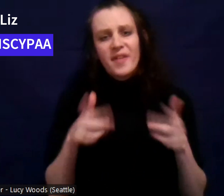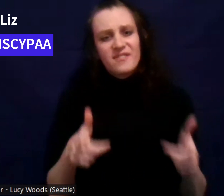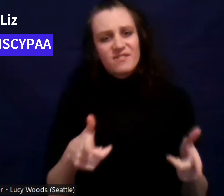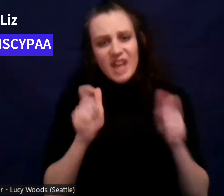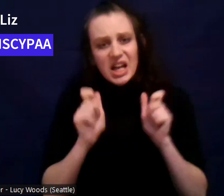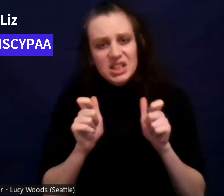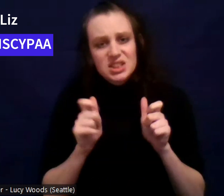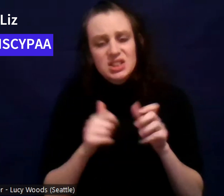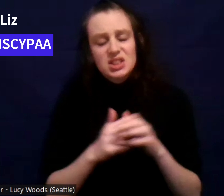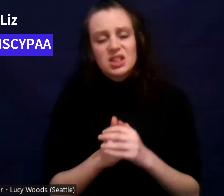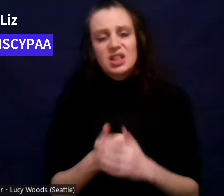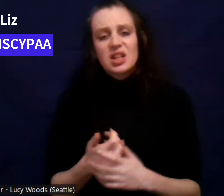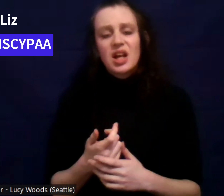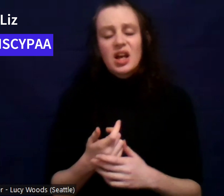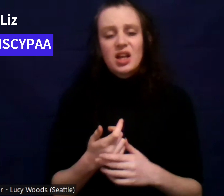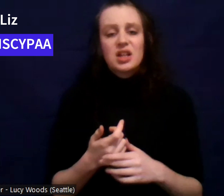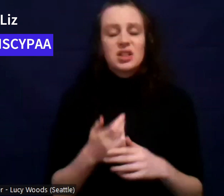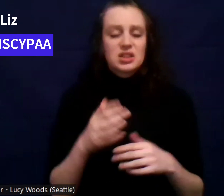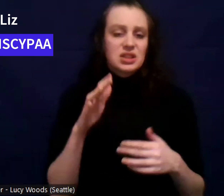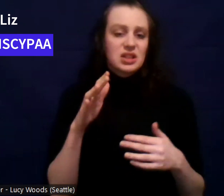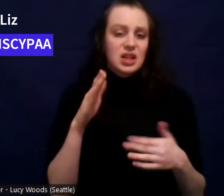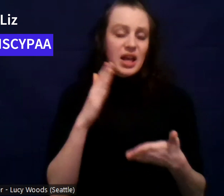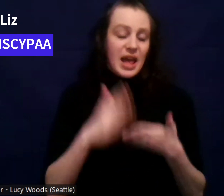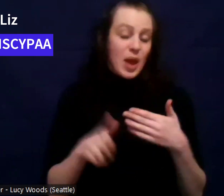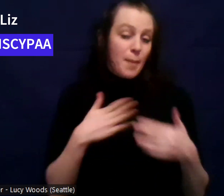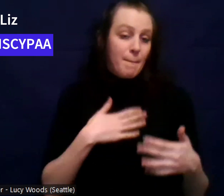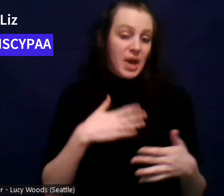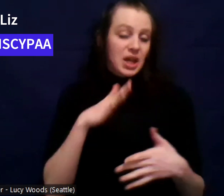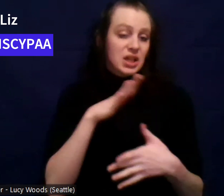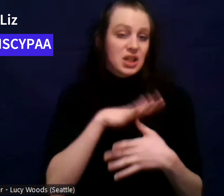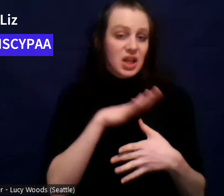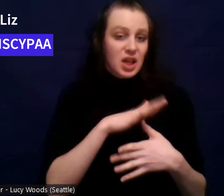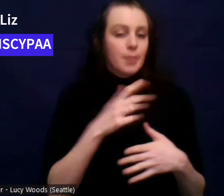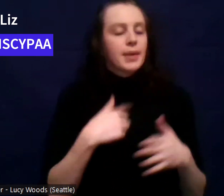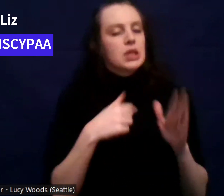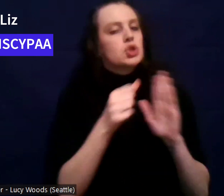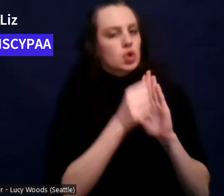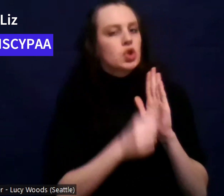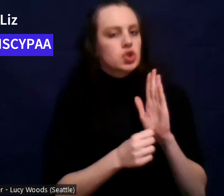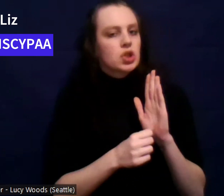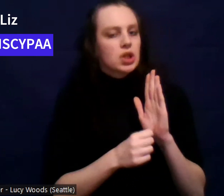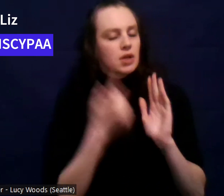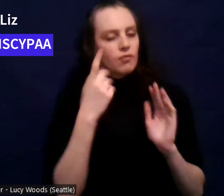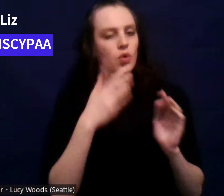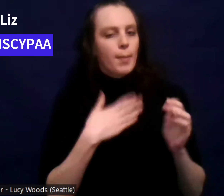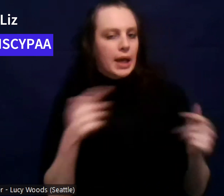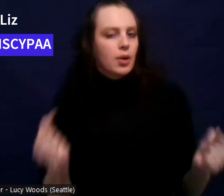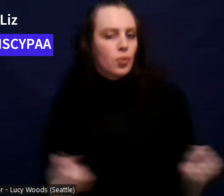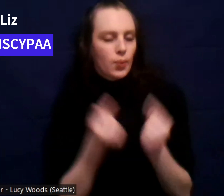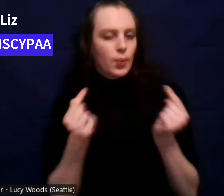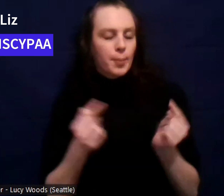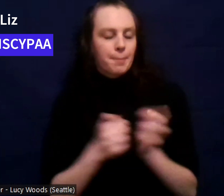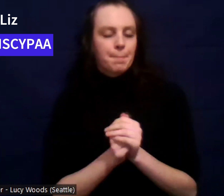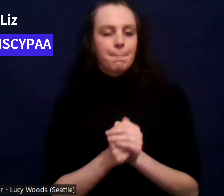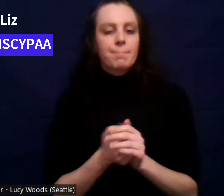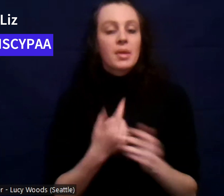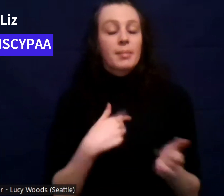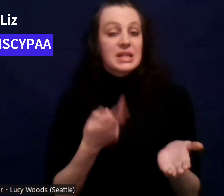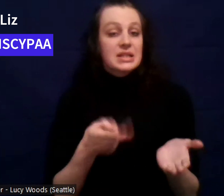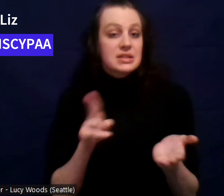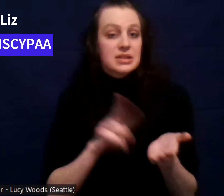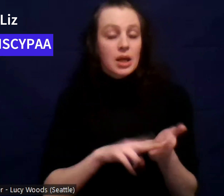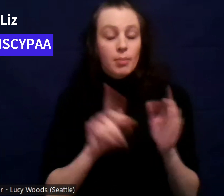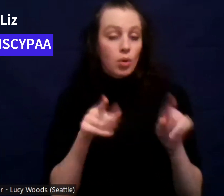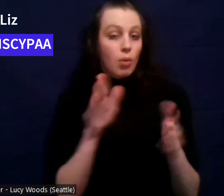I ended up getting surgery at end of my senior year for that injury. Um, and I was signed up to go to college